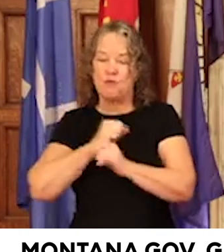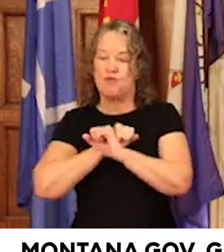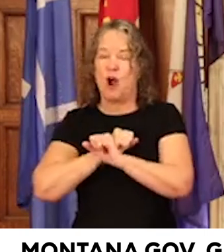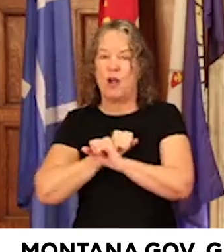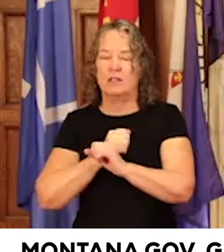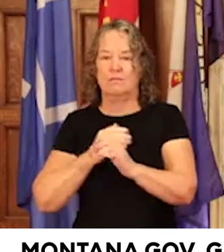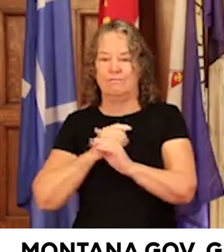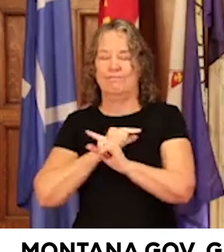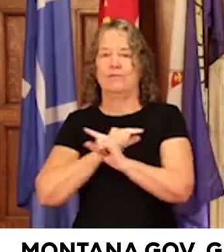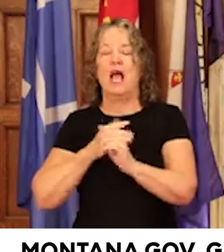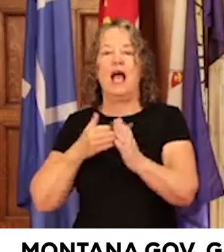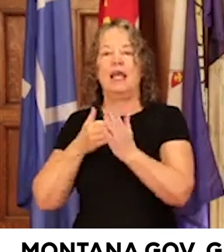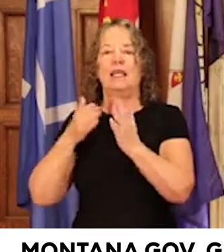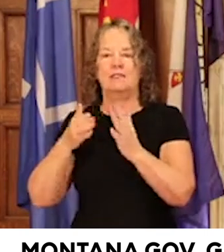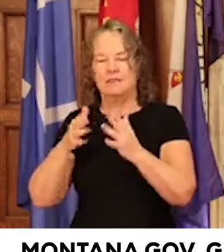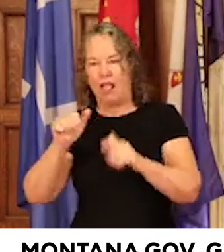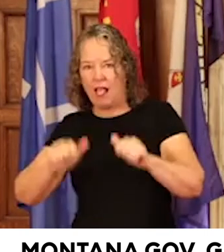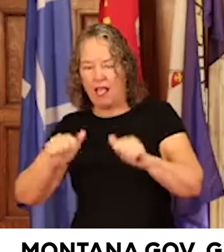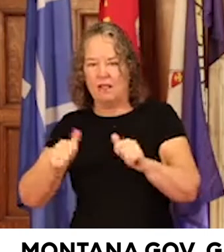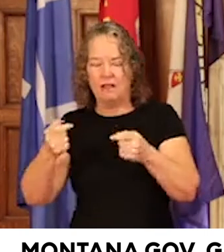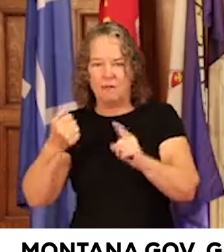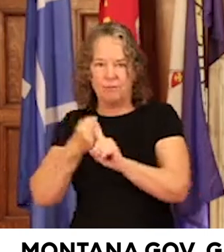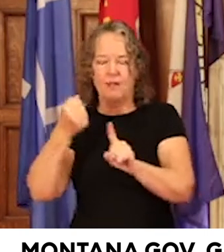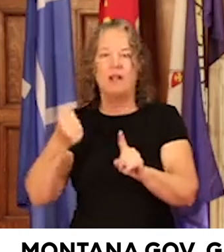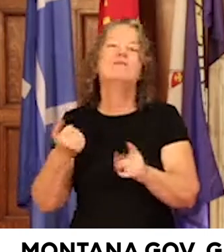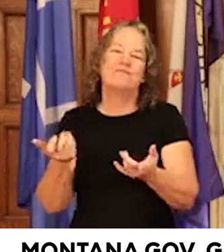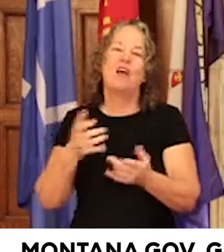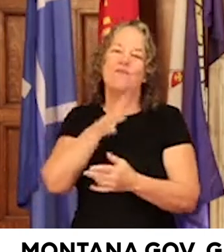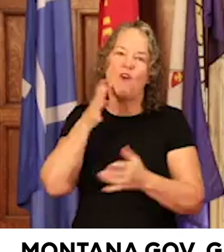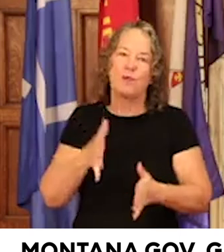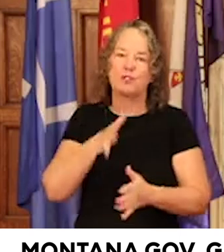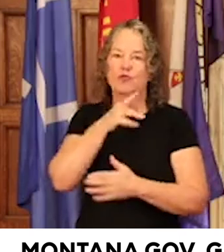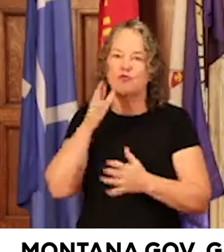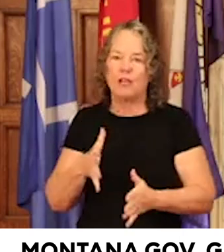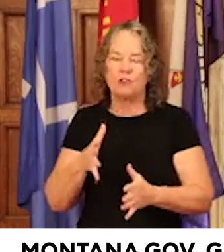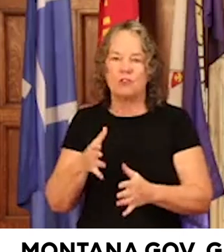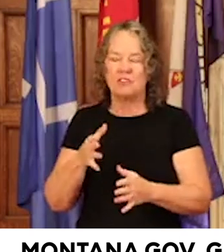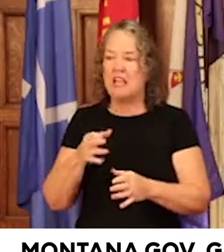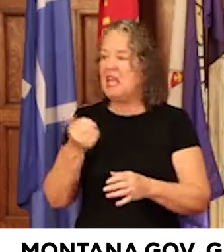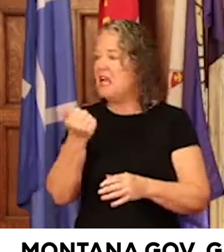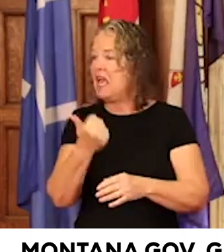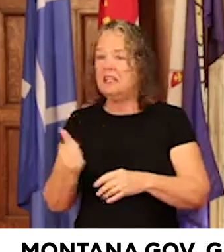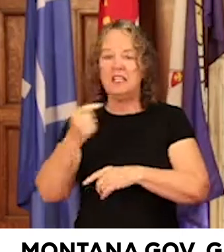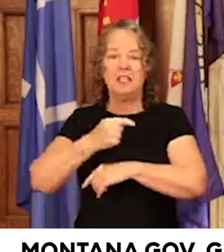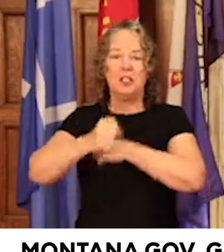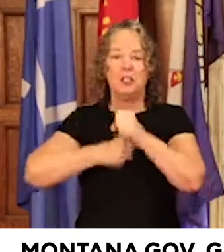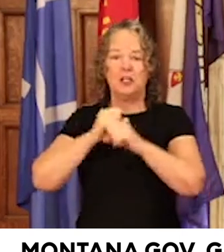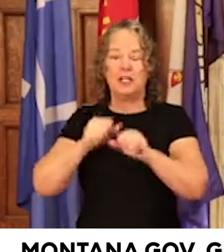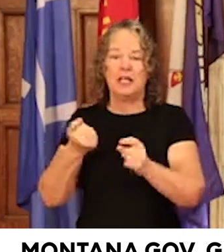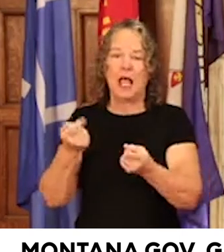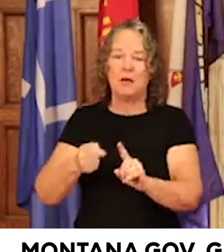uncertainty better than our farmers and ranchers. In any given year, drought, wildfire, flood,